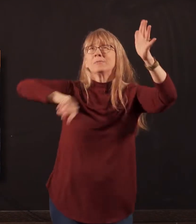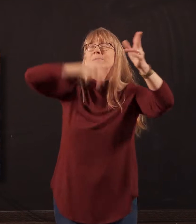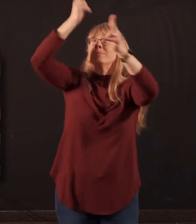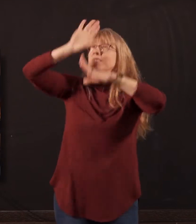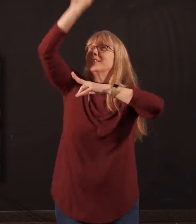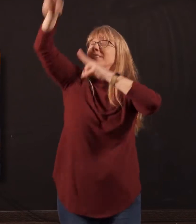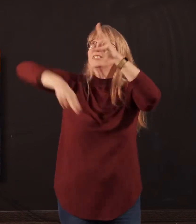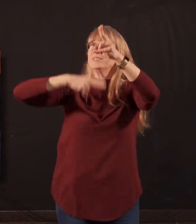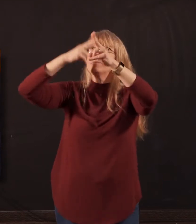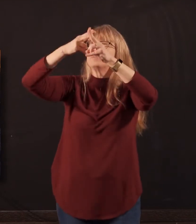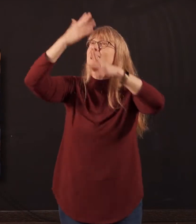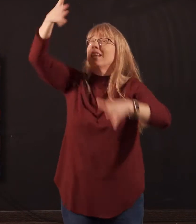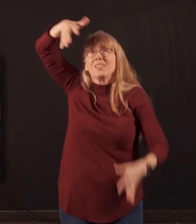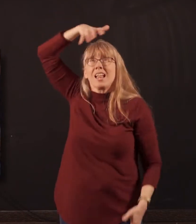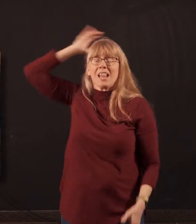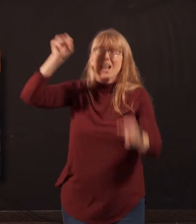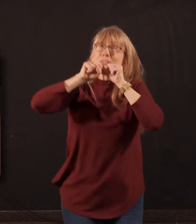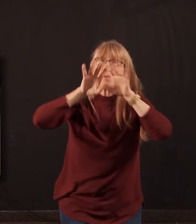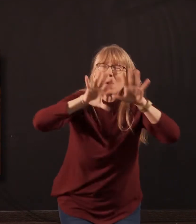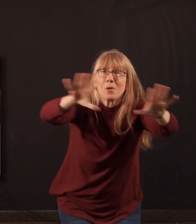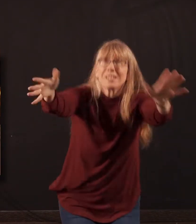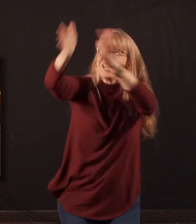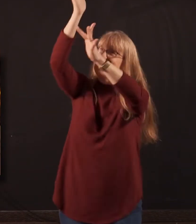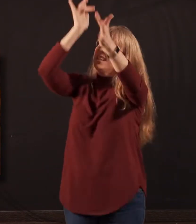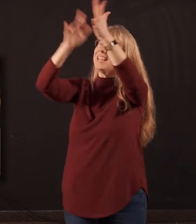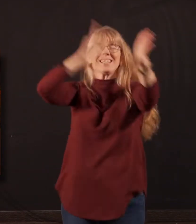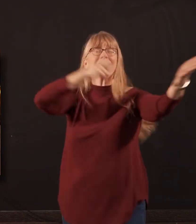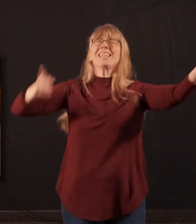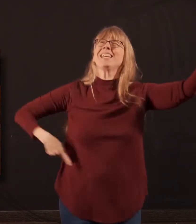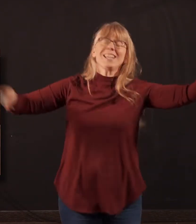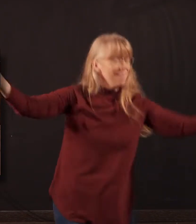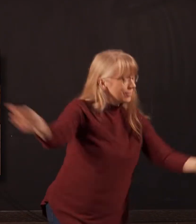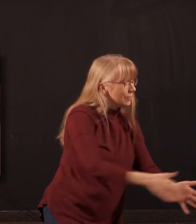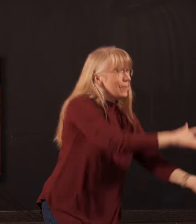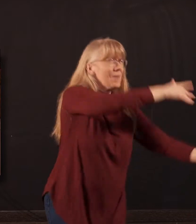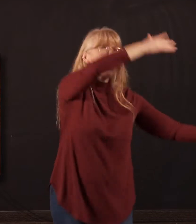There is a lion roaring. Jesus, the King of glory.